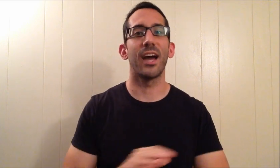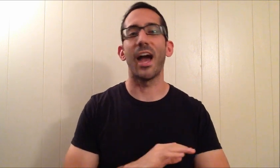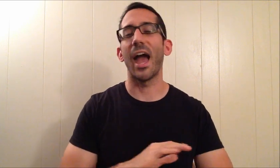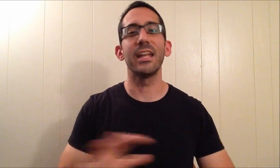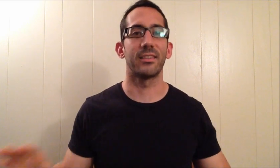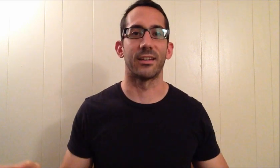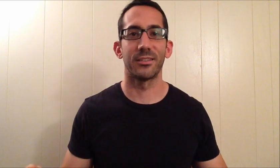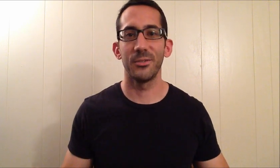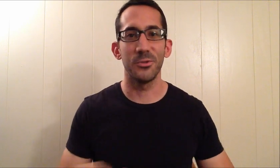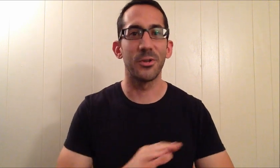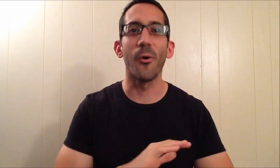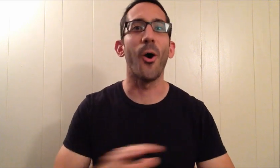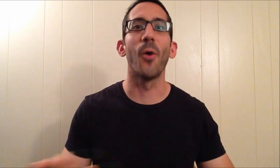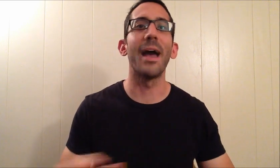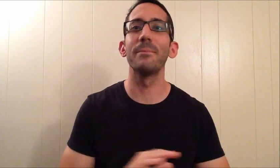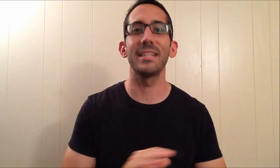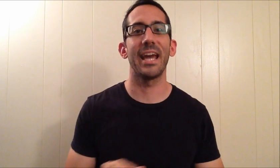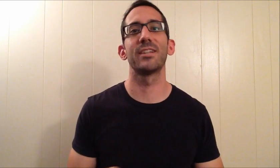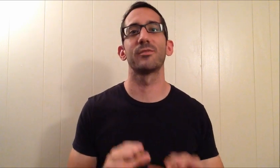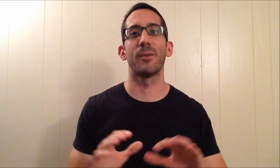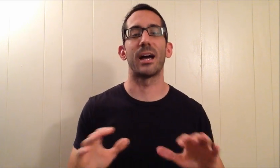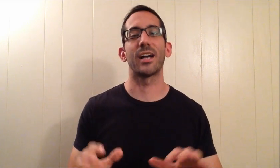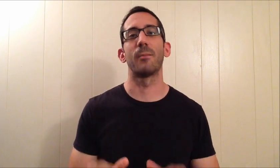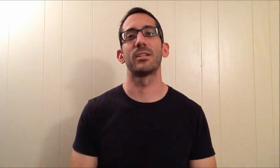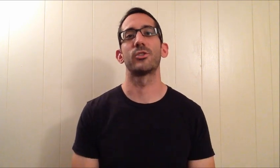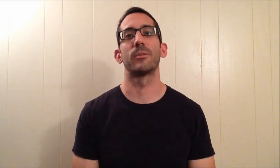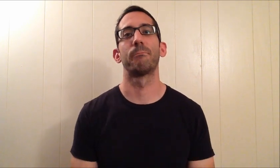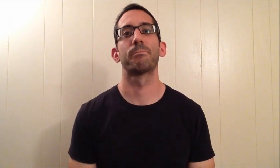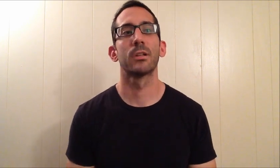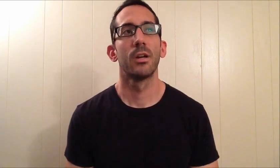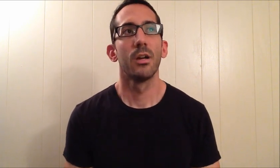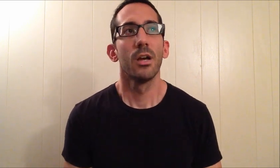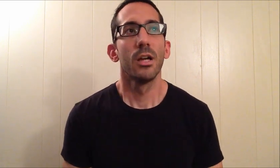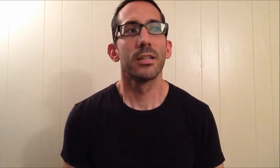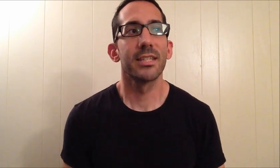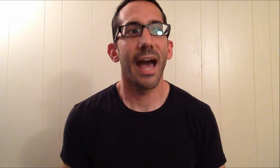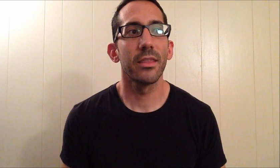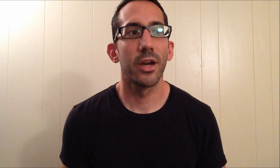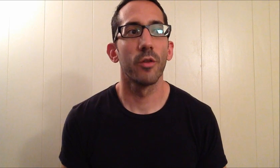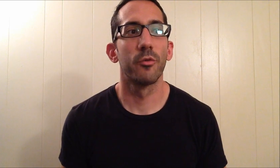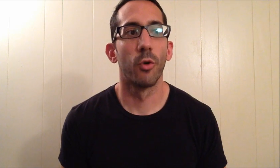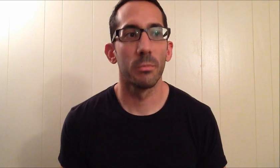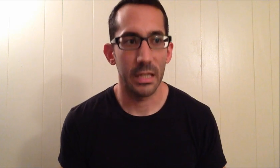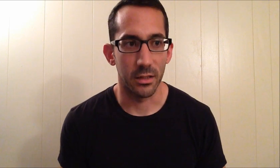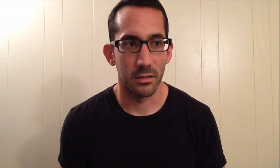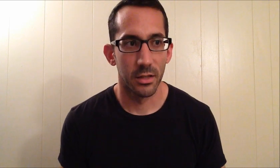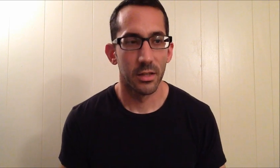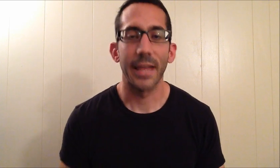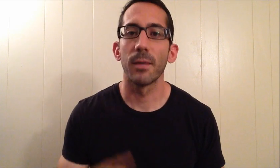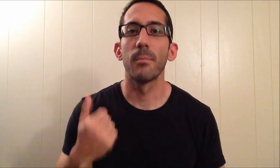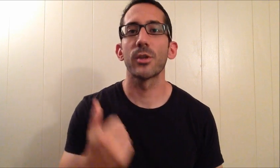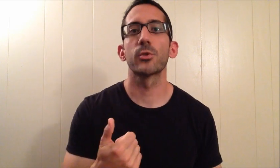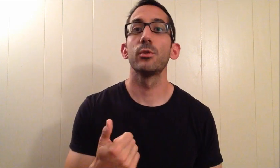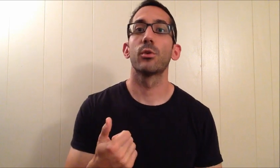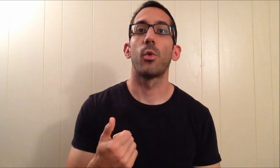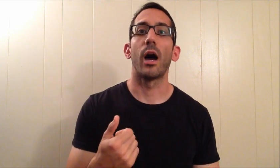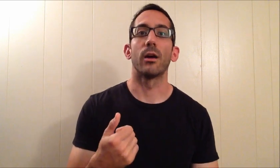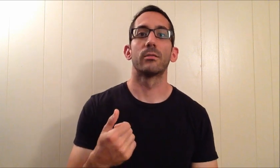anything. You go home empty handed from that competition. Does that therefore mean that the muscle you acquire,